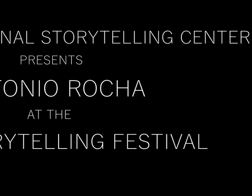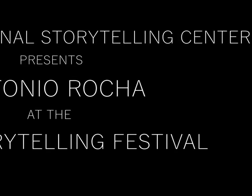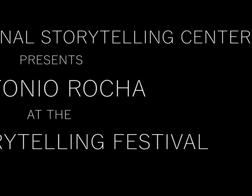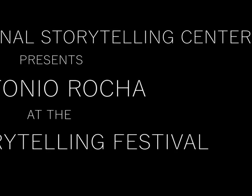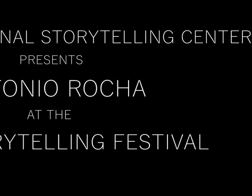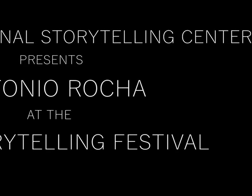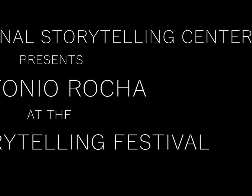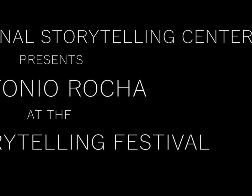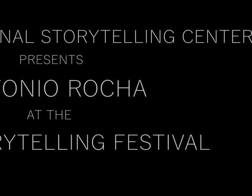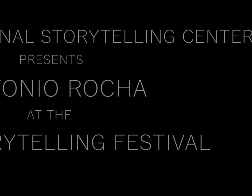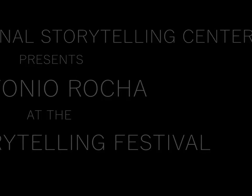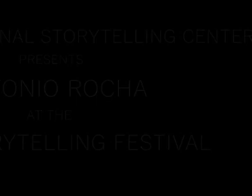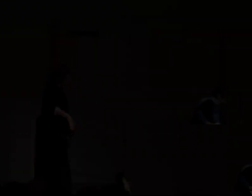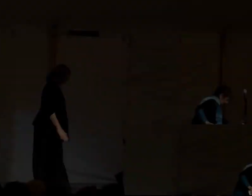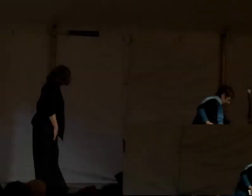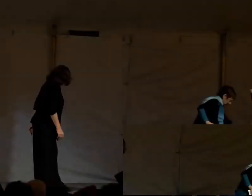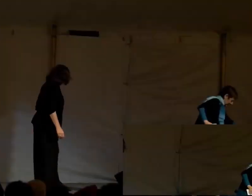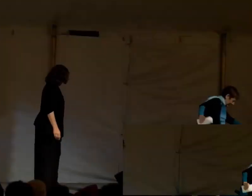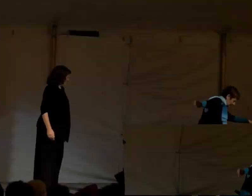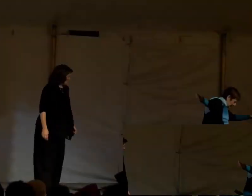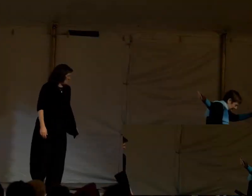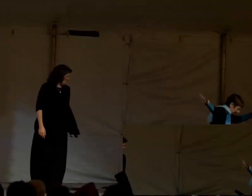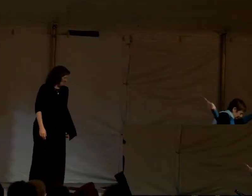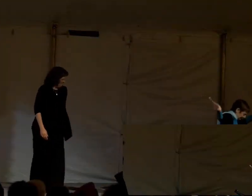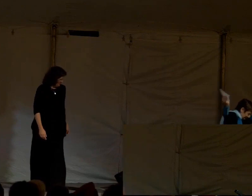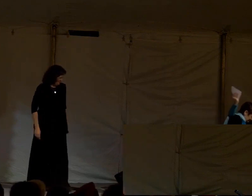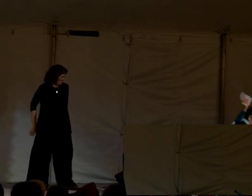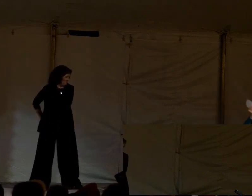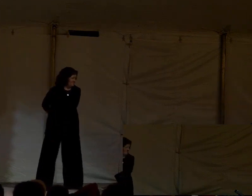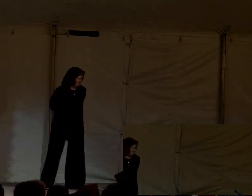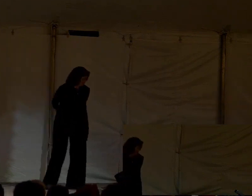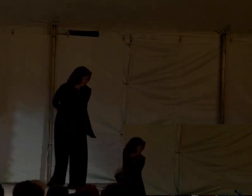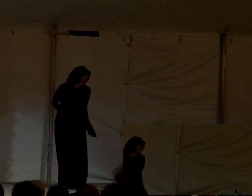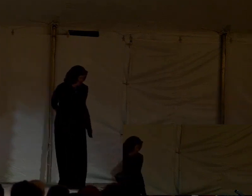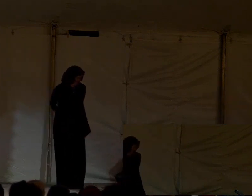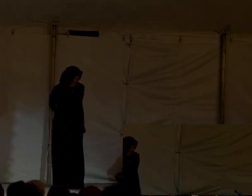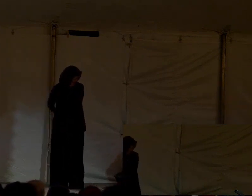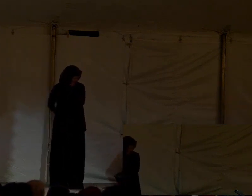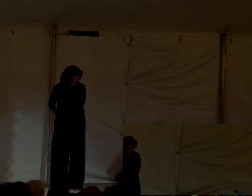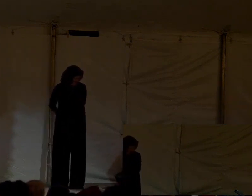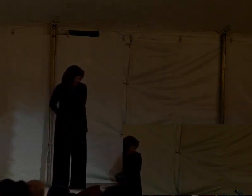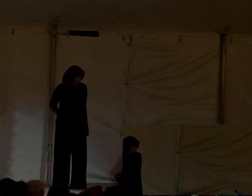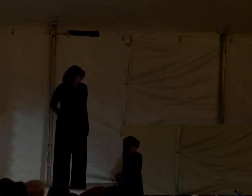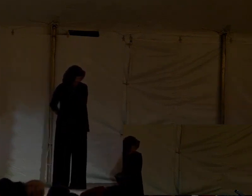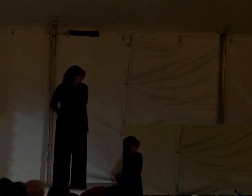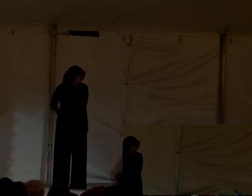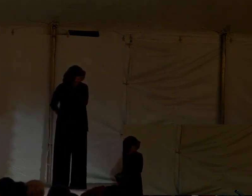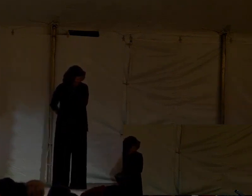Come down. Come down. All right. Thank you, sir.